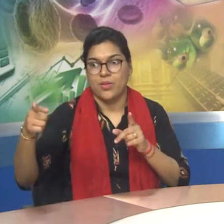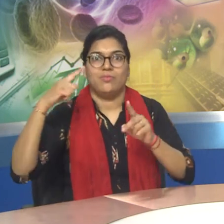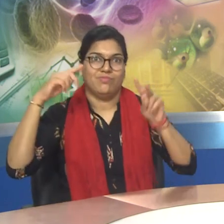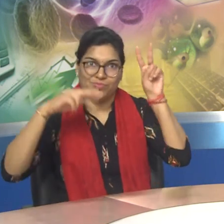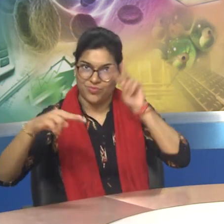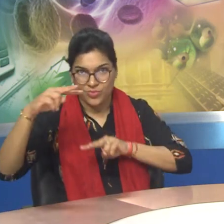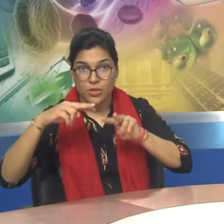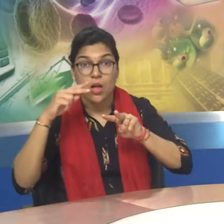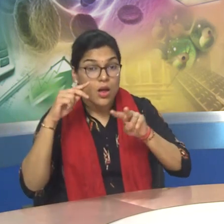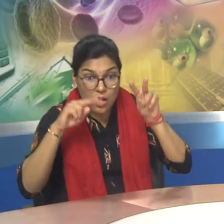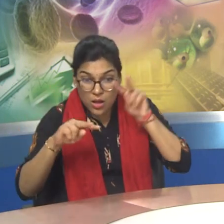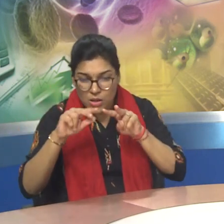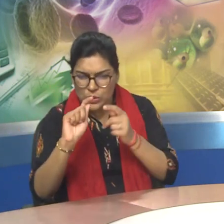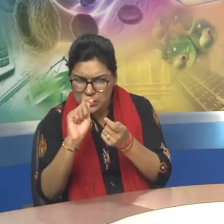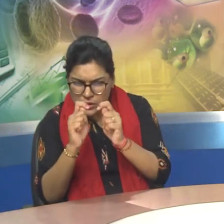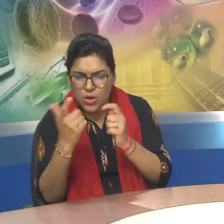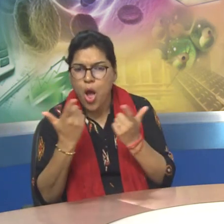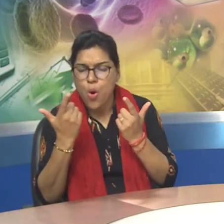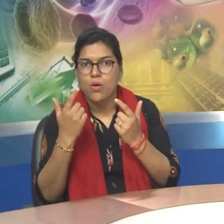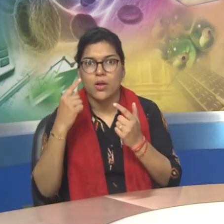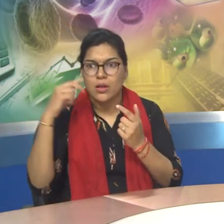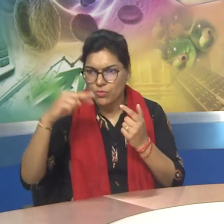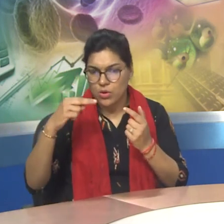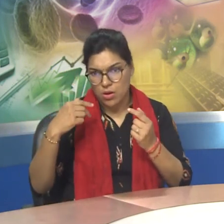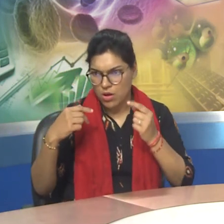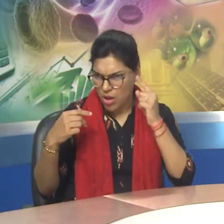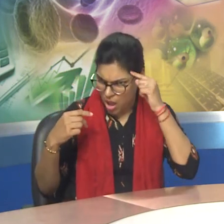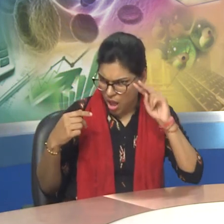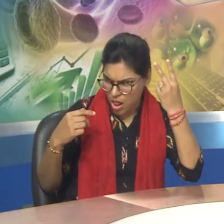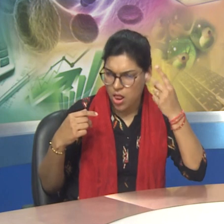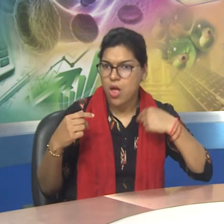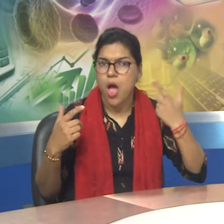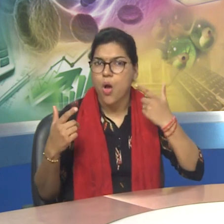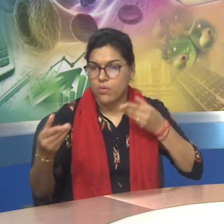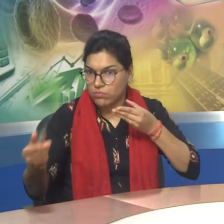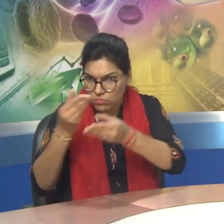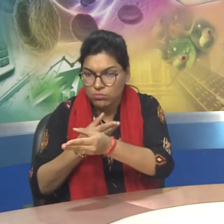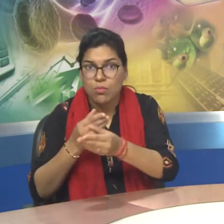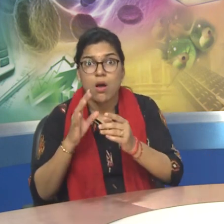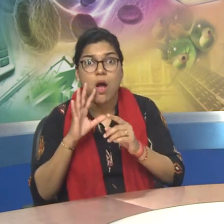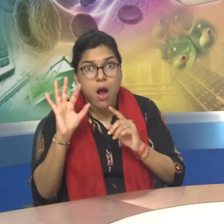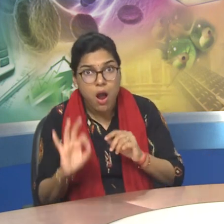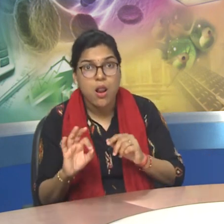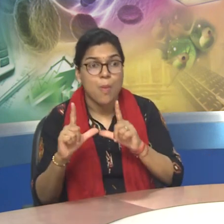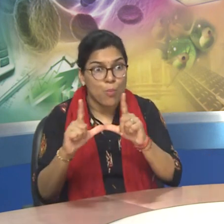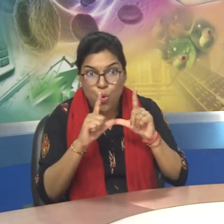sources of information and also each article becomes a permanent